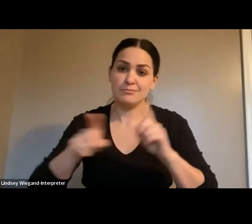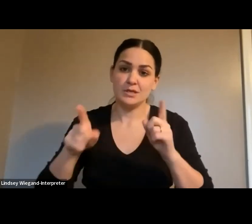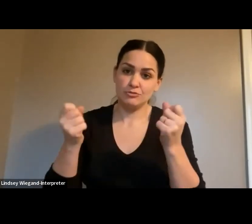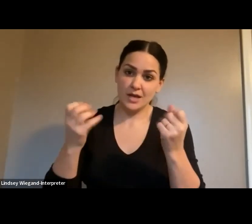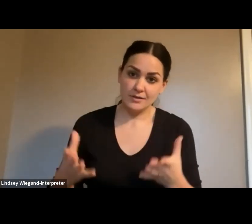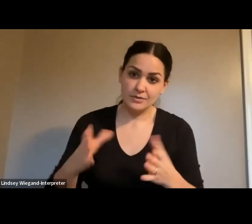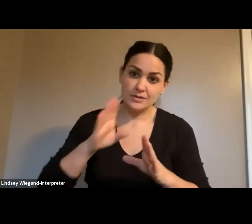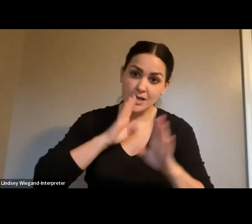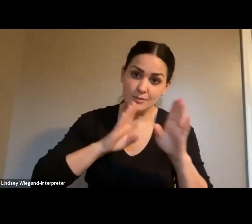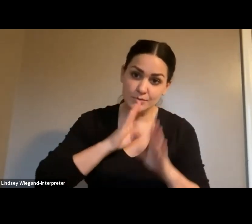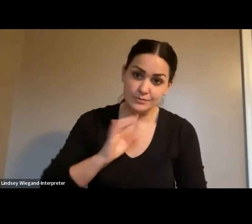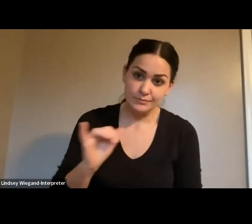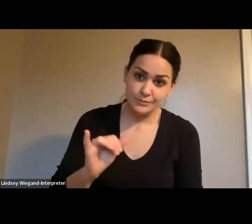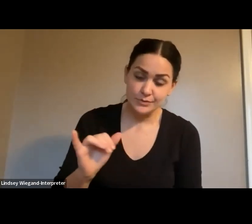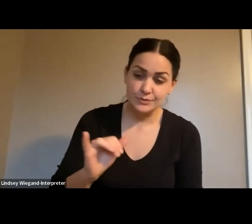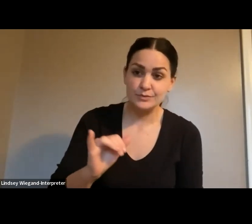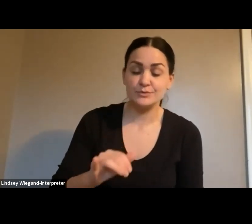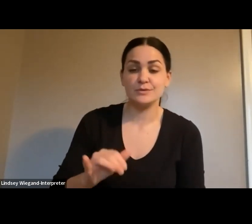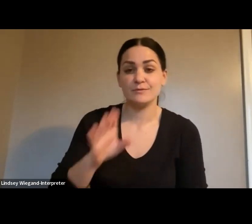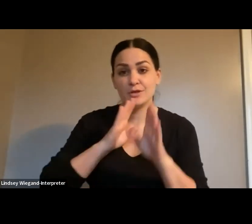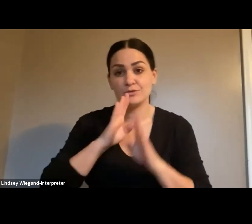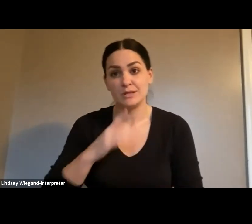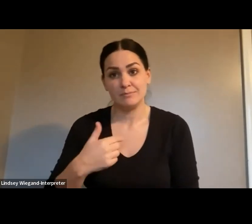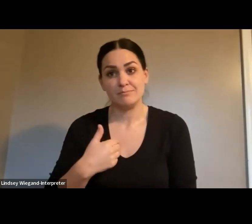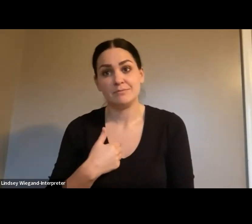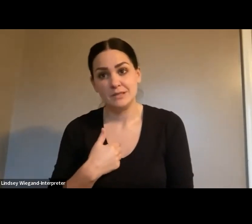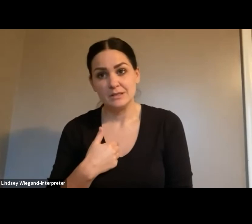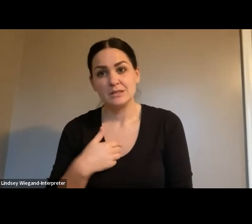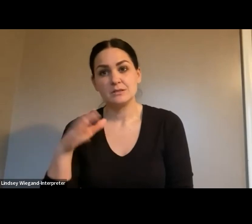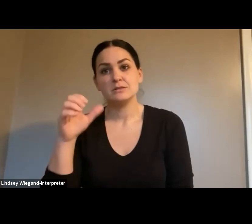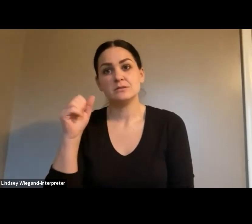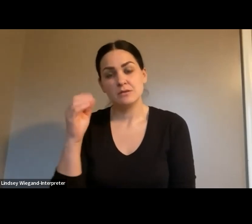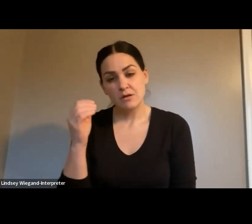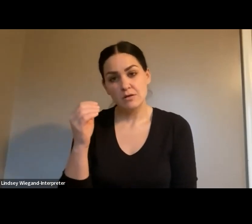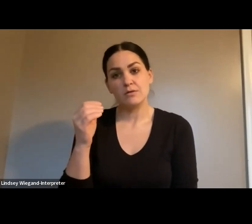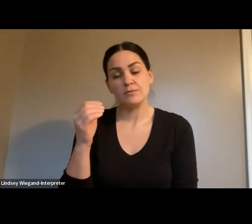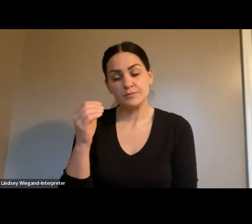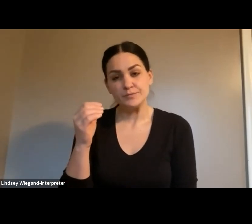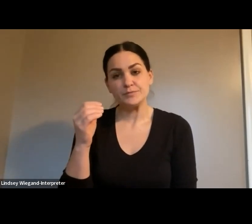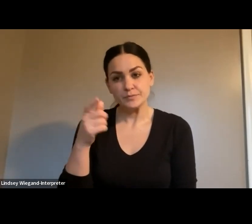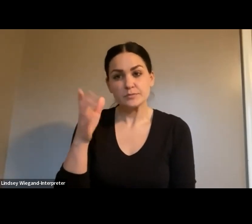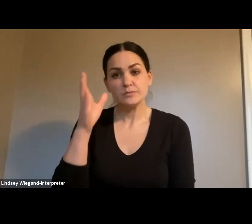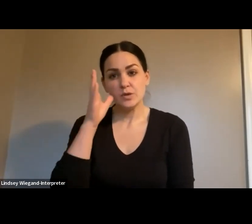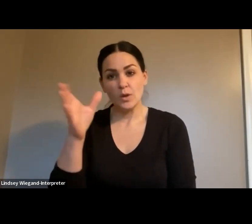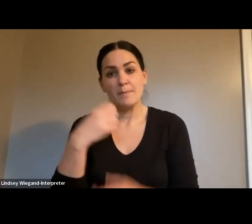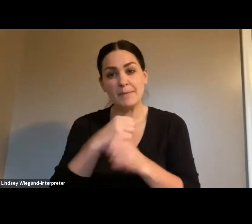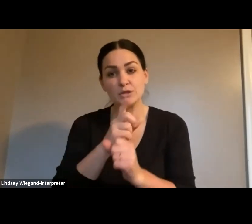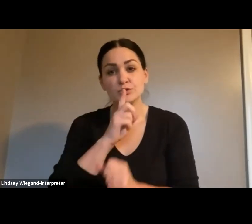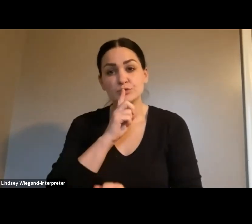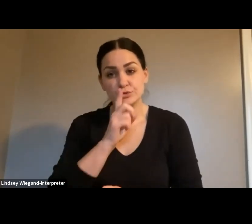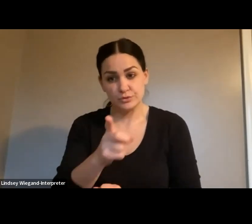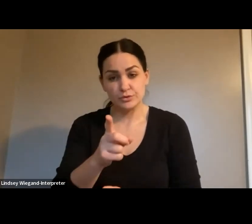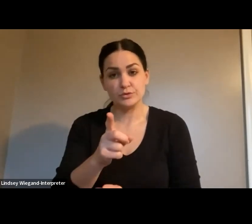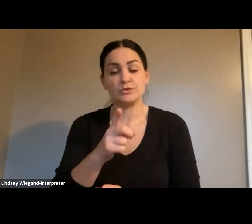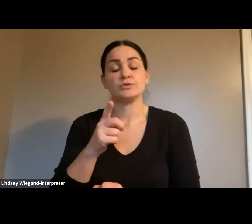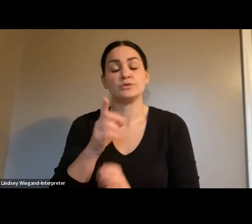which you just heard, and it frustrated me. So, we're going to make sure that we go about